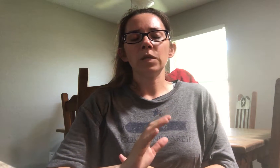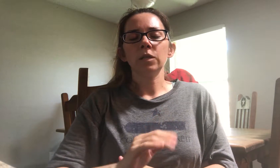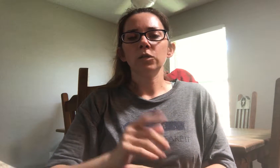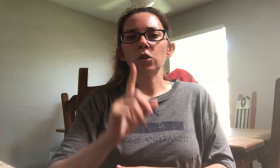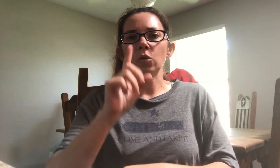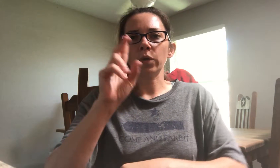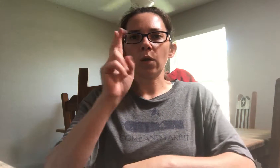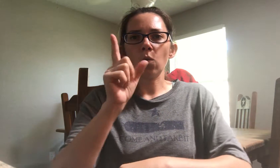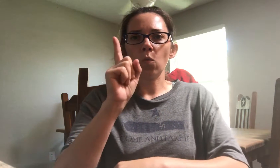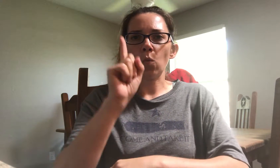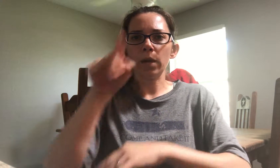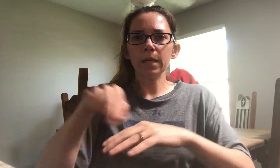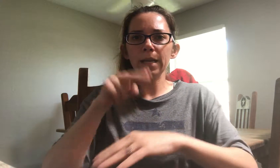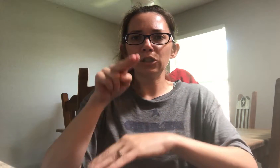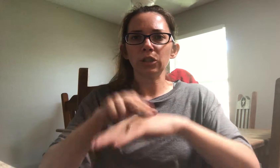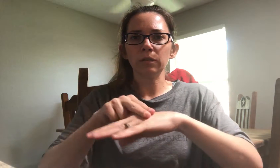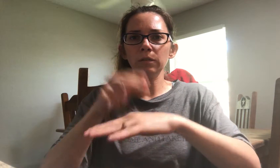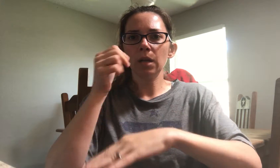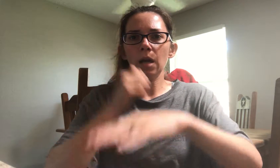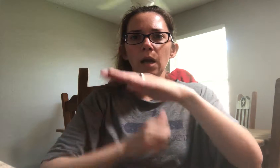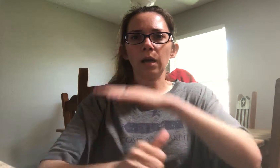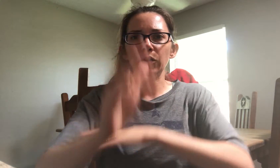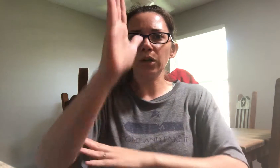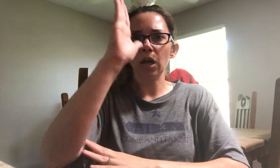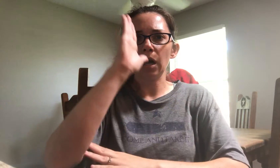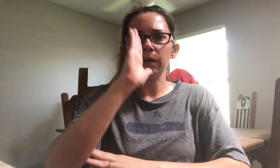So yeah, one nation under God.